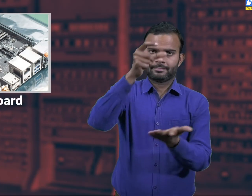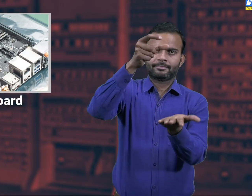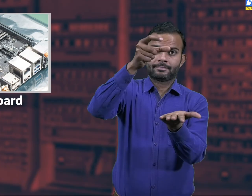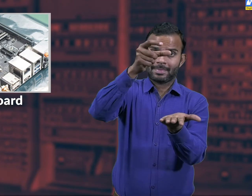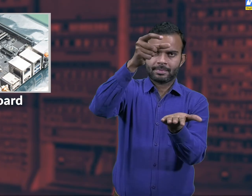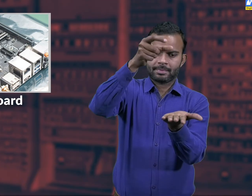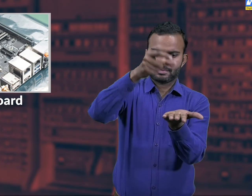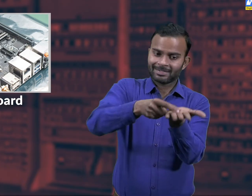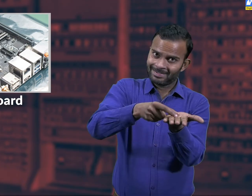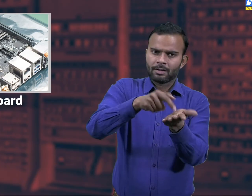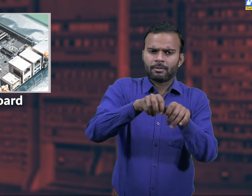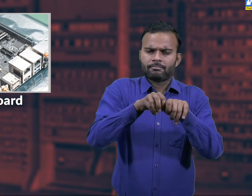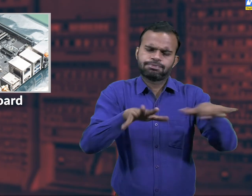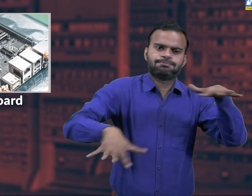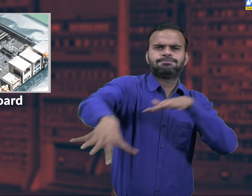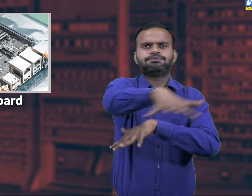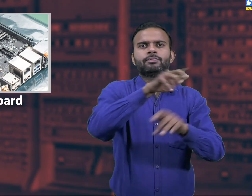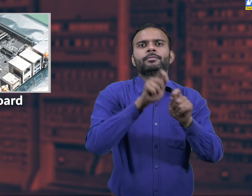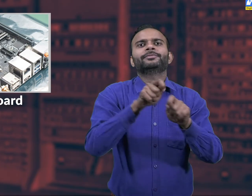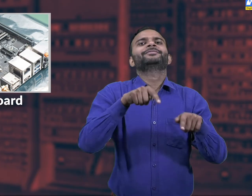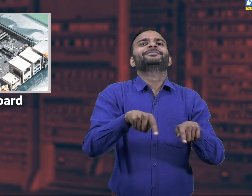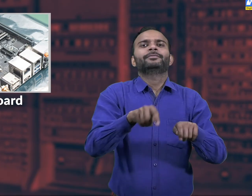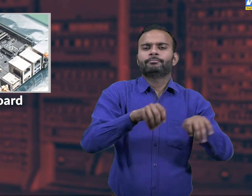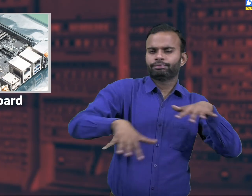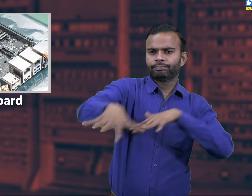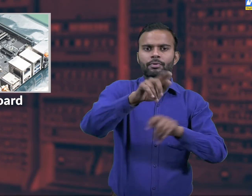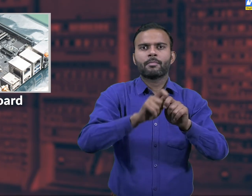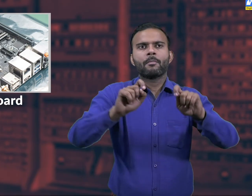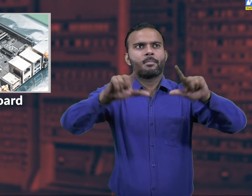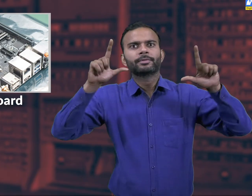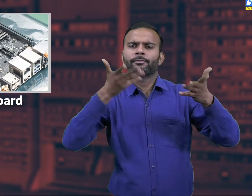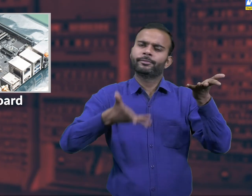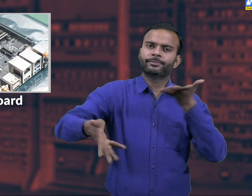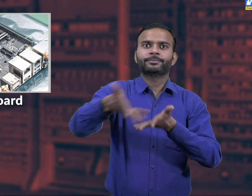Here, we majorly used the Intel core processor.